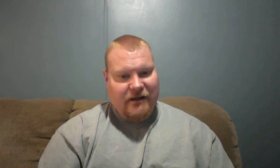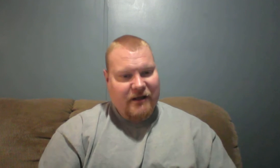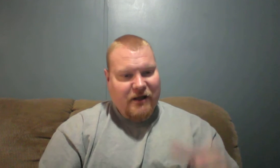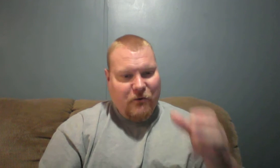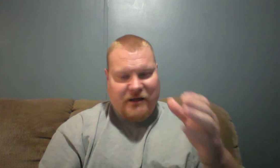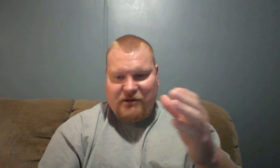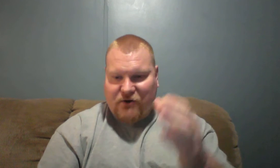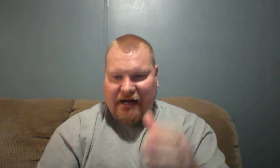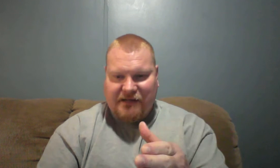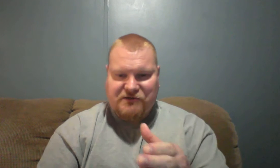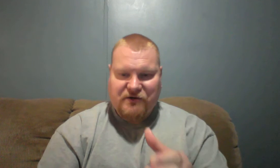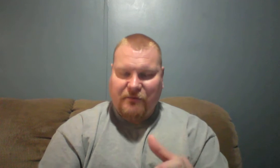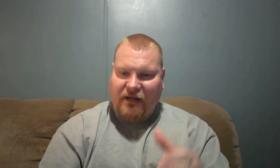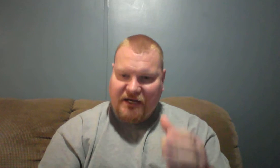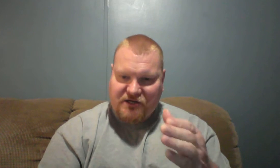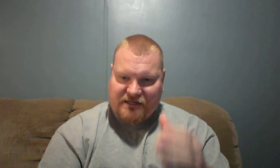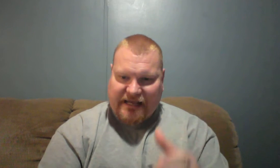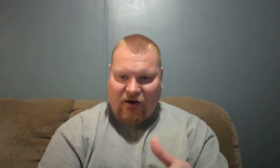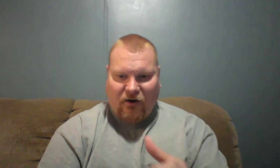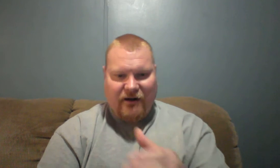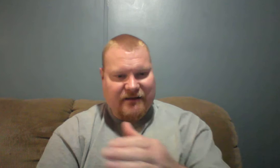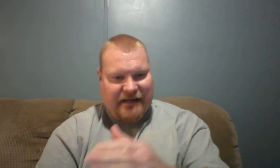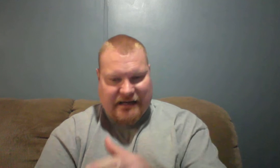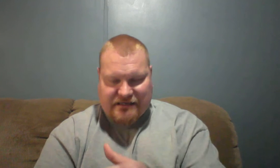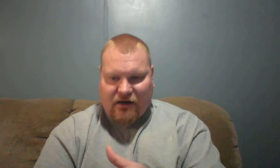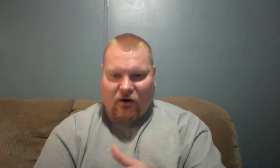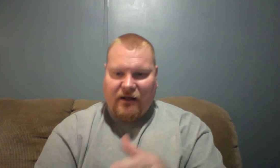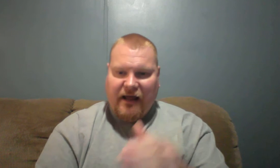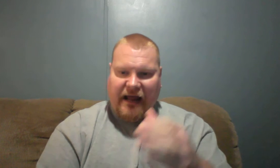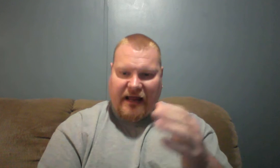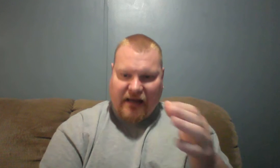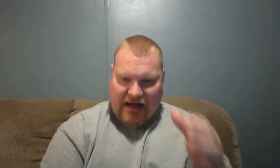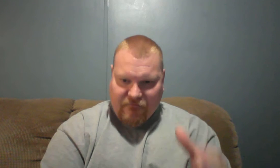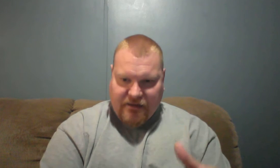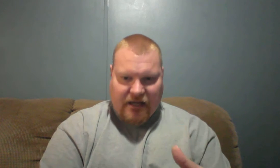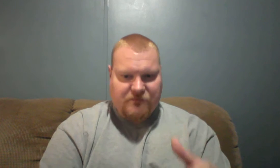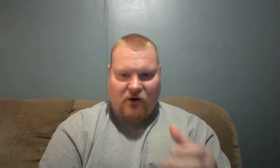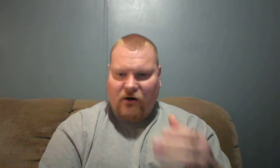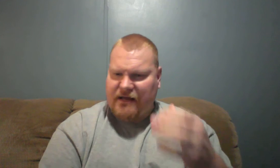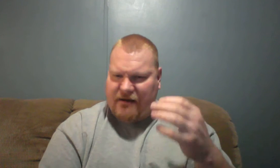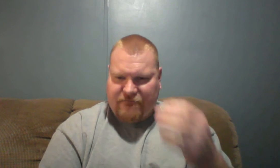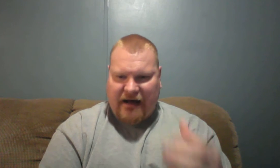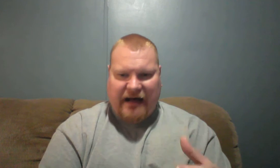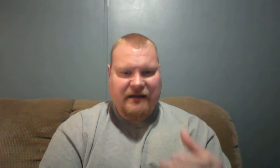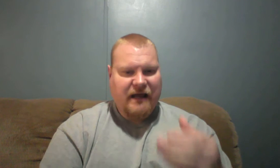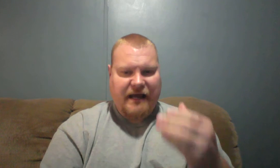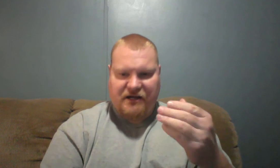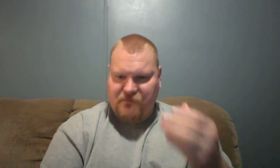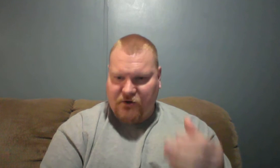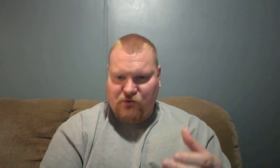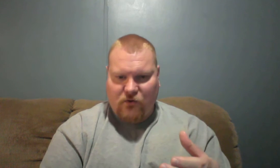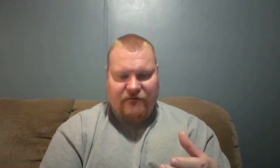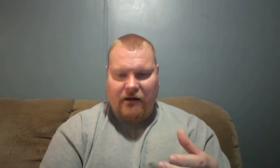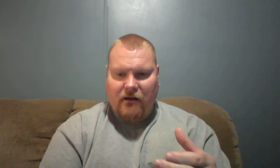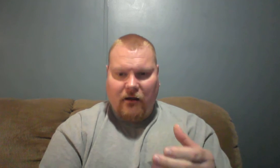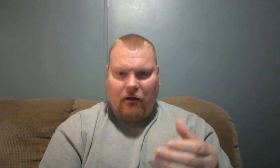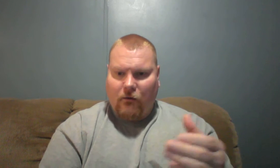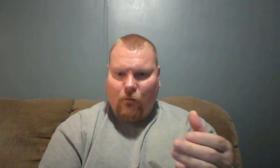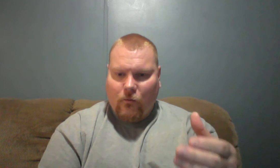When the trials and tribulations get hard and things get hard and life becomes hard and a fight and a spiritual warfare, why